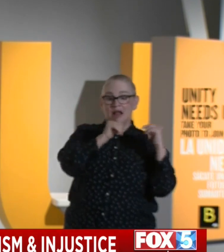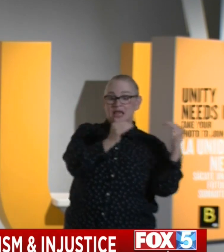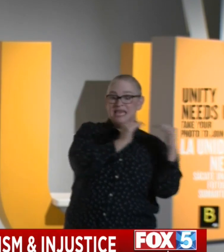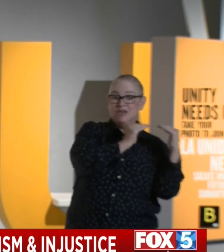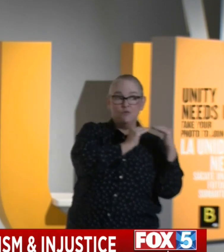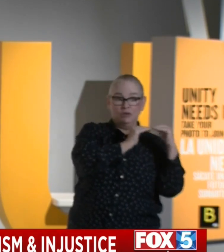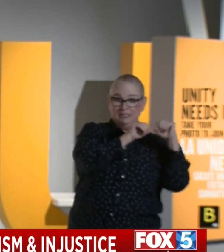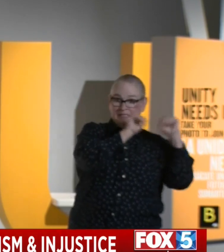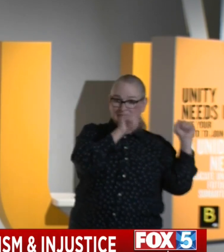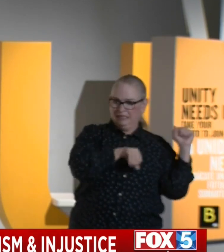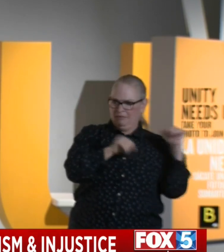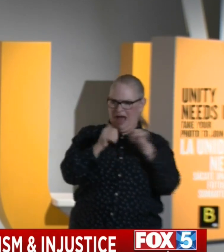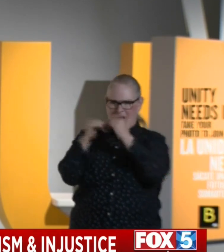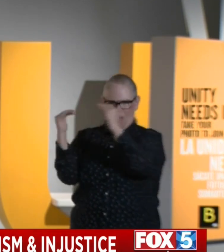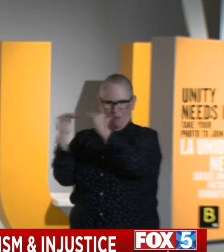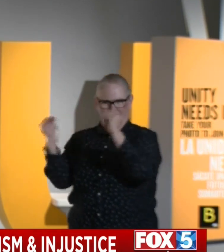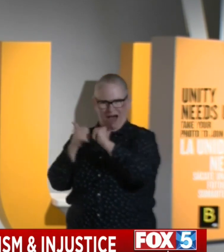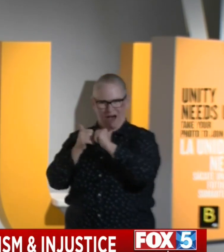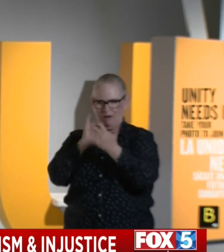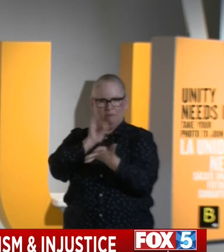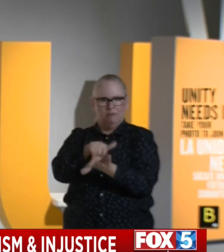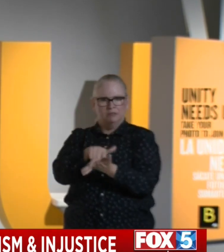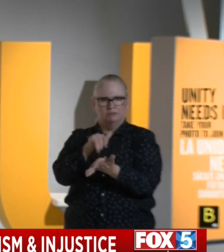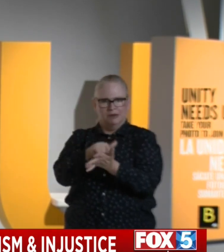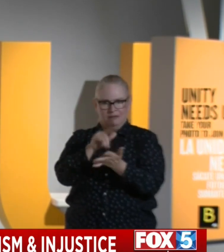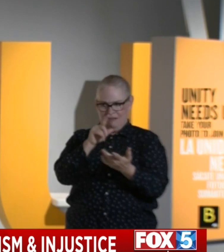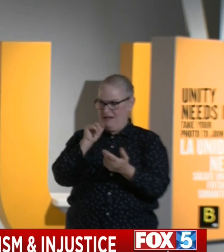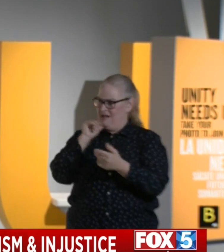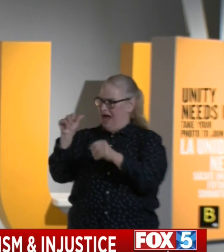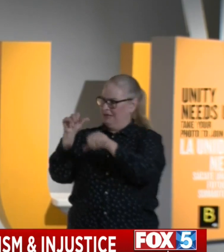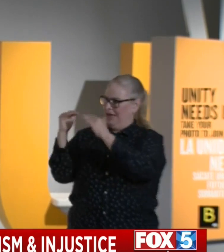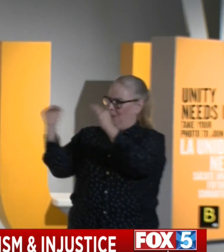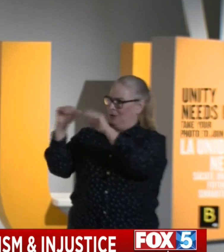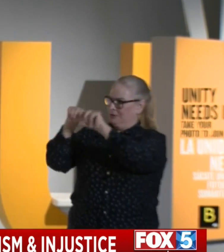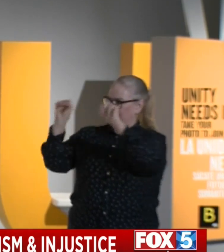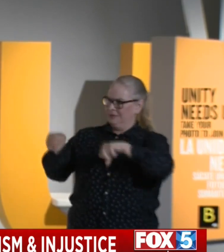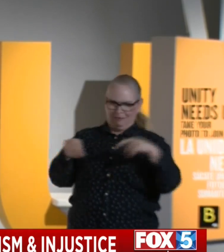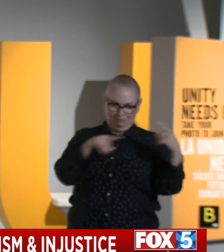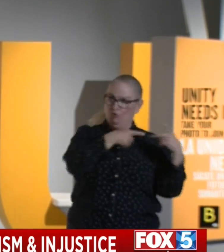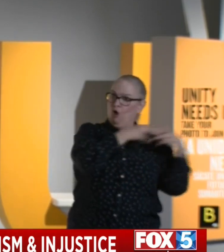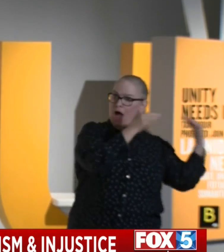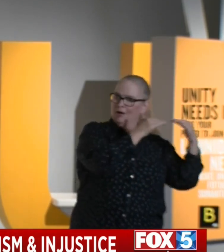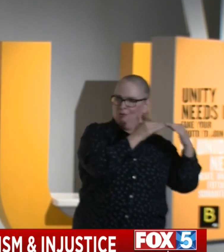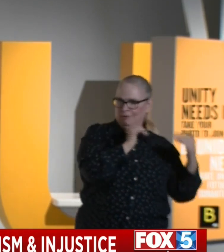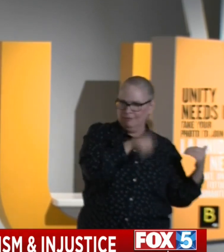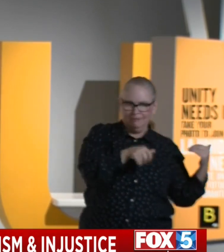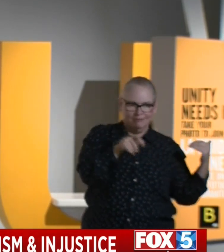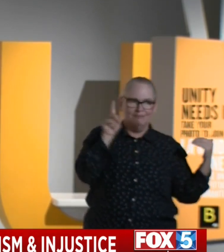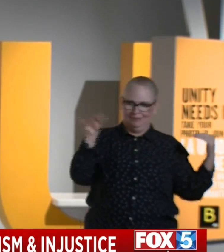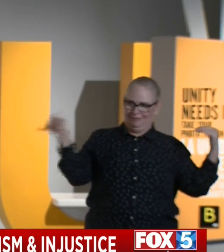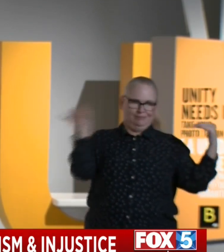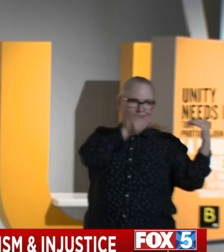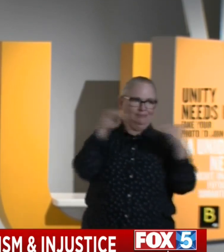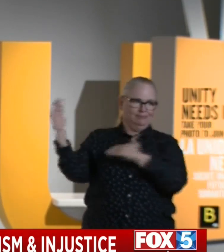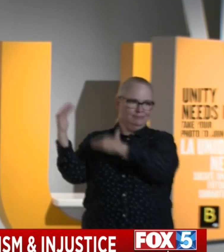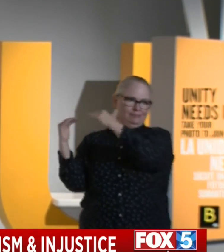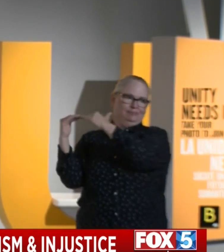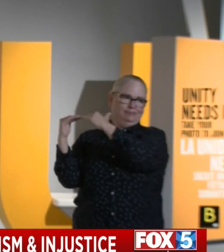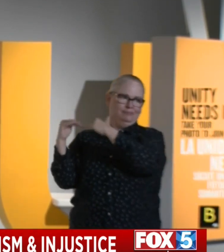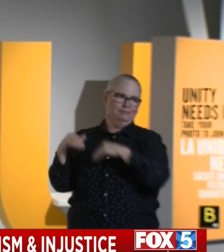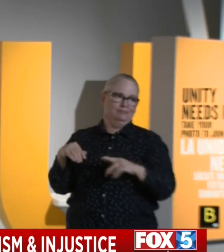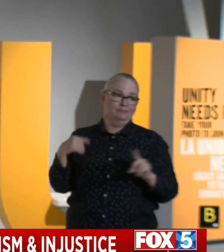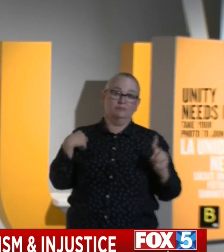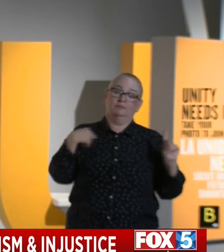to concentrate its focus and I just want to make that clear as responsibly and respectfully I can to the legislature. I won't